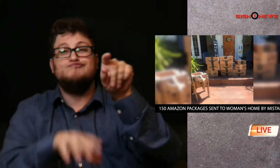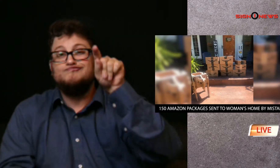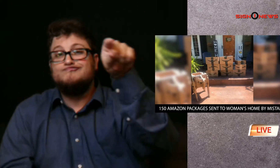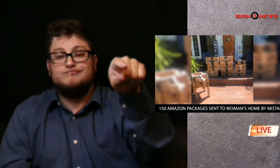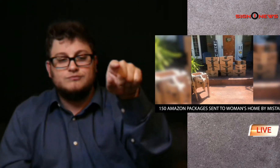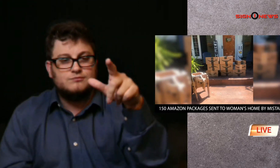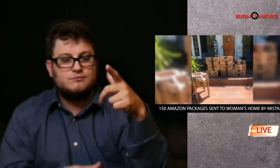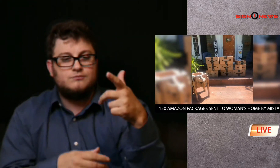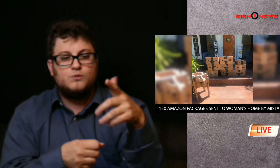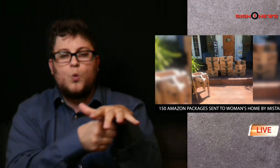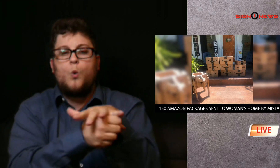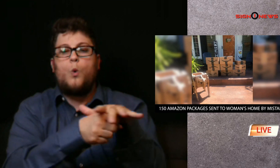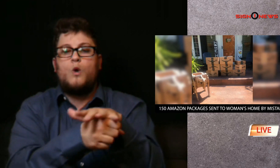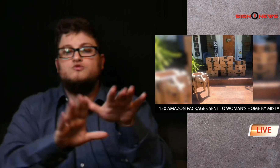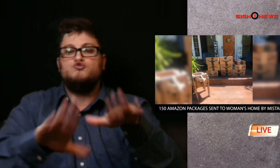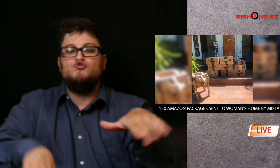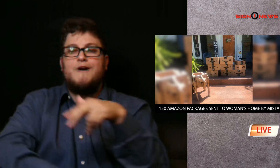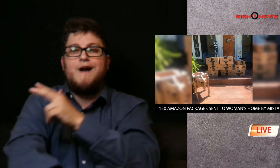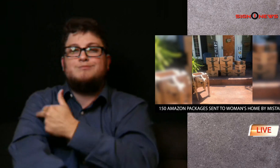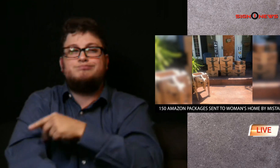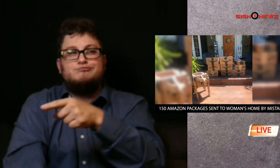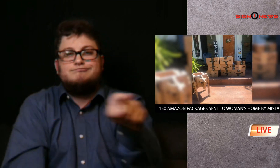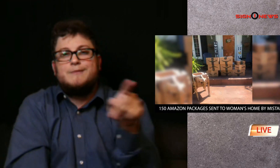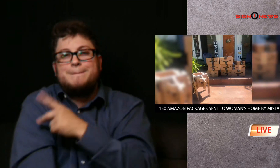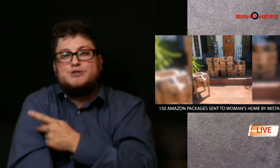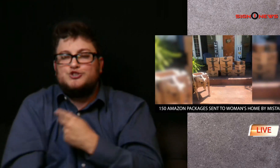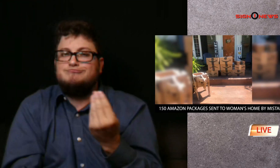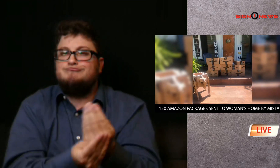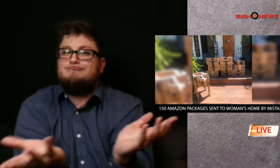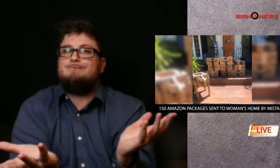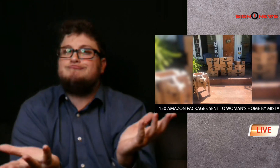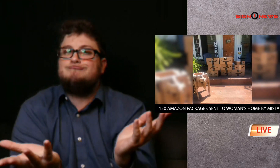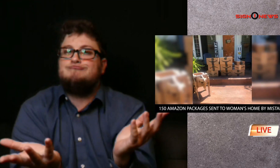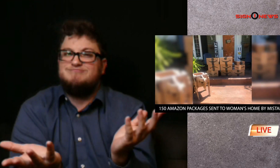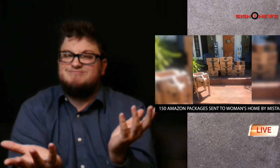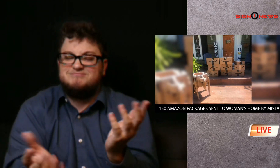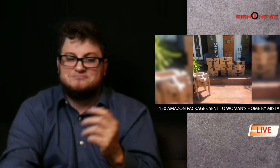she turned them into mask kits for the patients at a local children's hospital